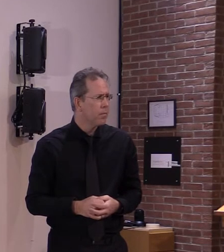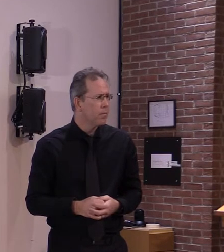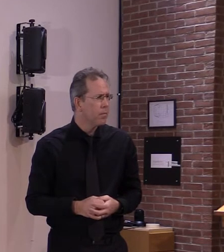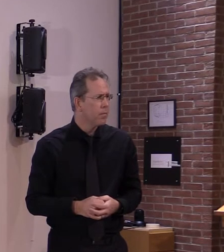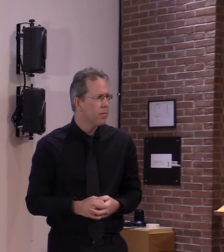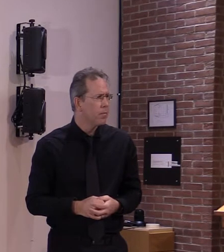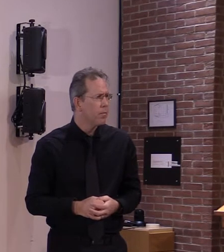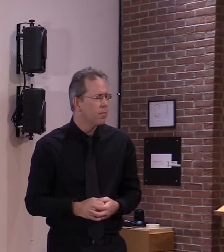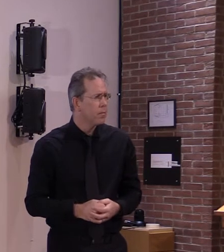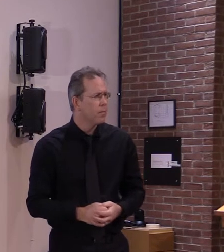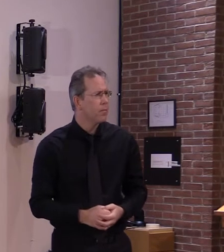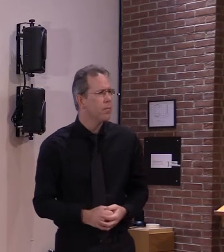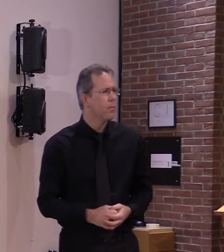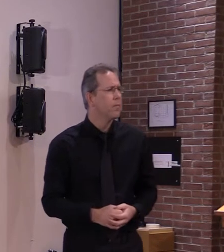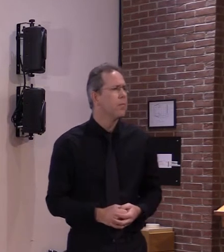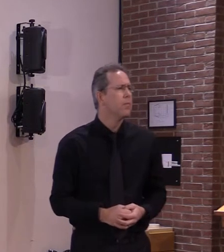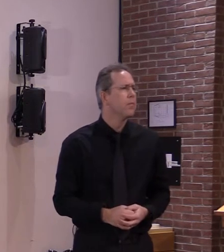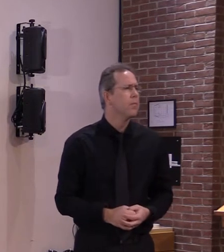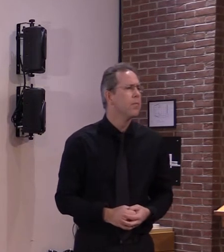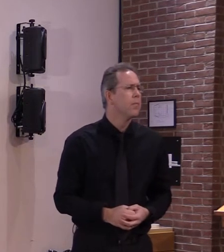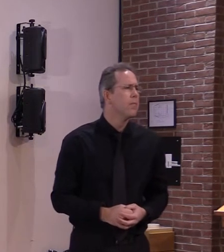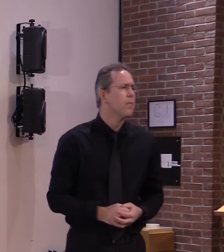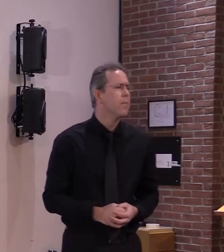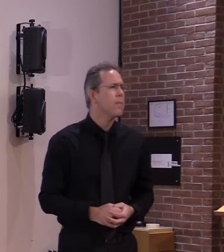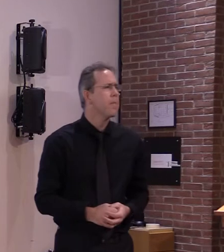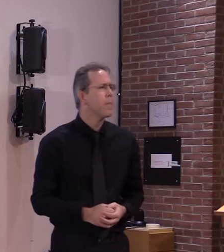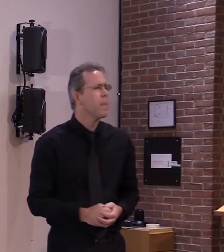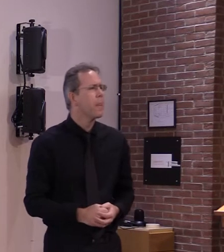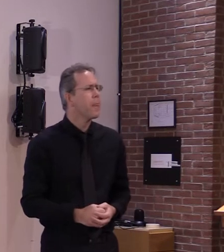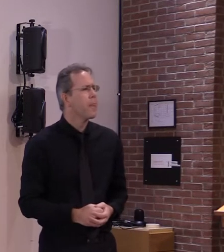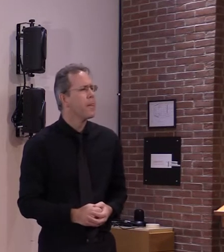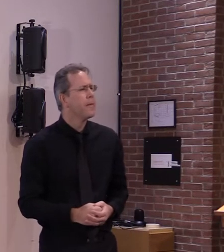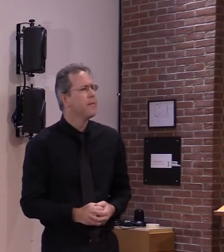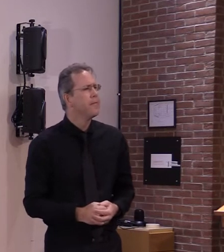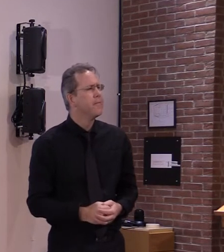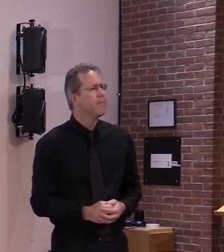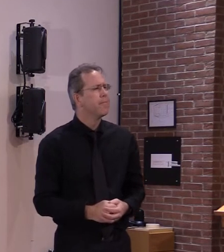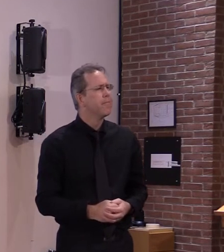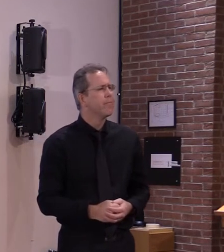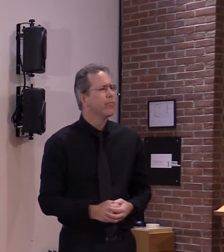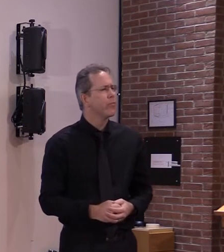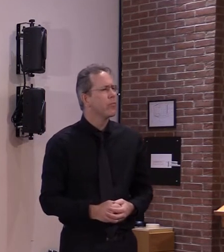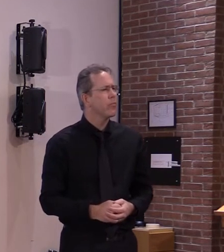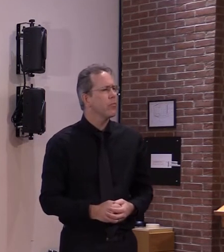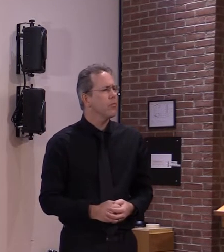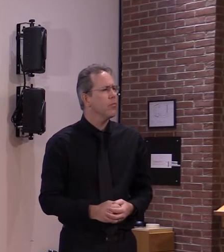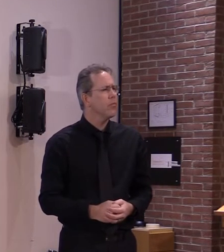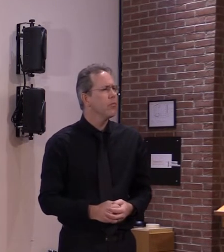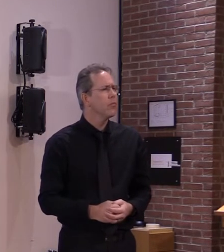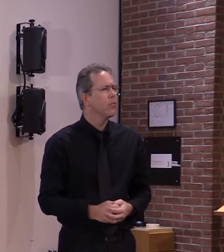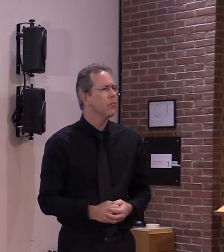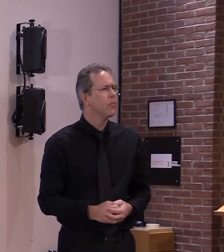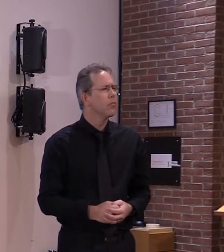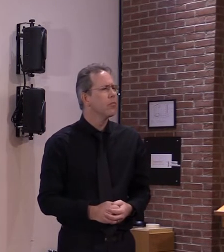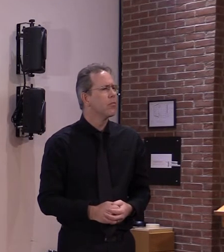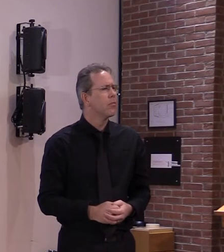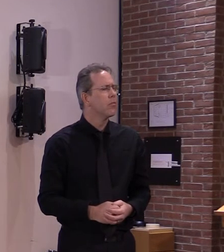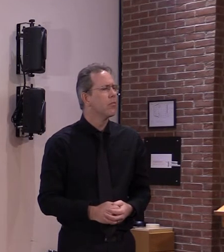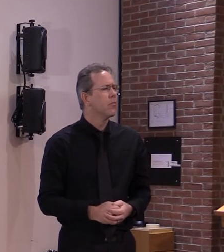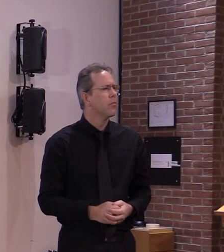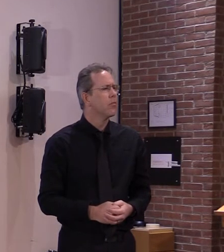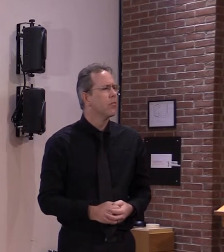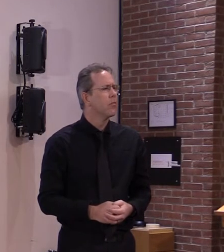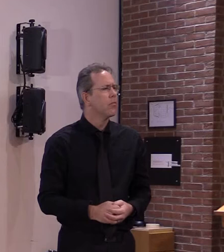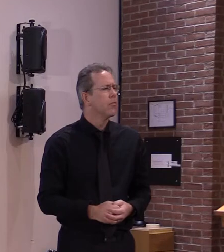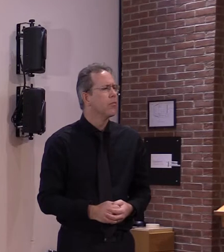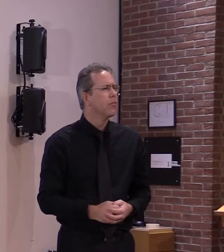kind of access one we hope for um my question is what is the state's plan for assuring the economically challenged